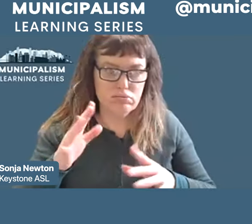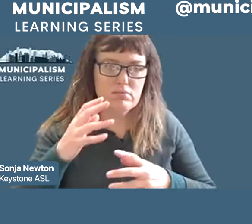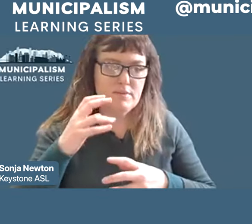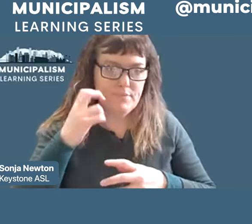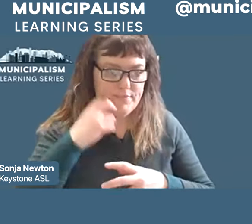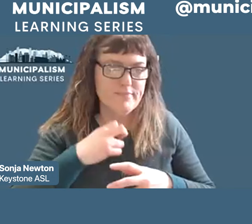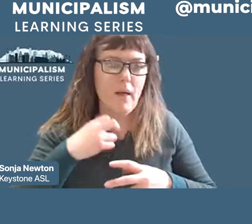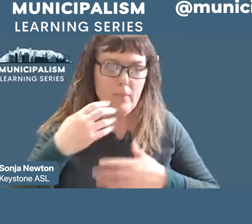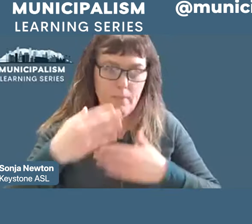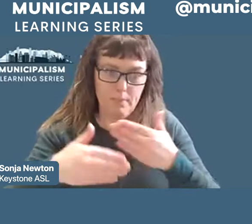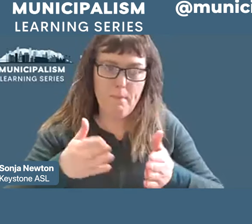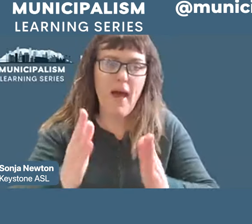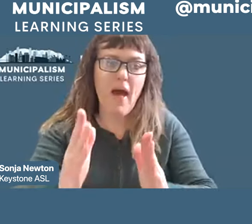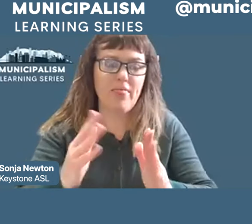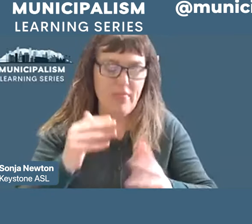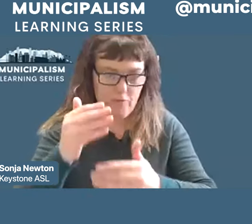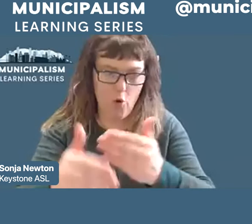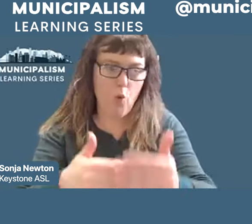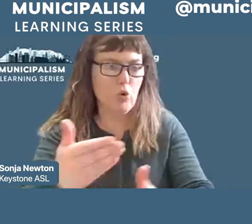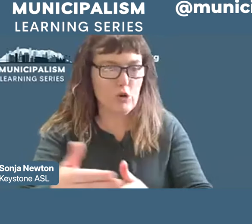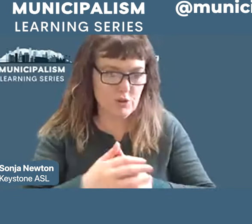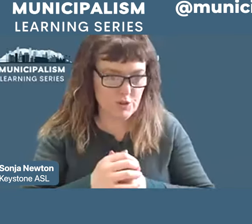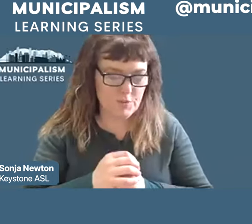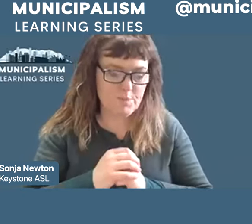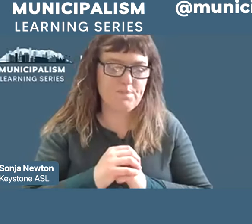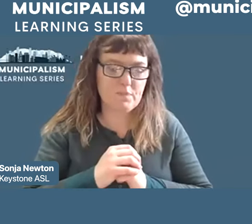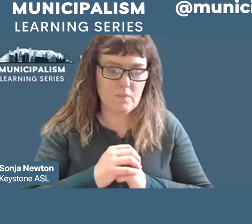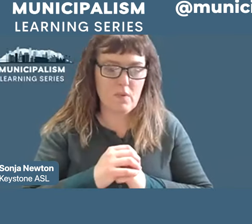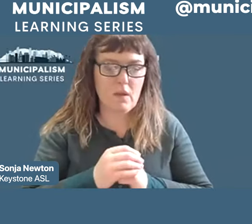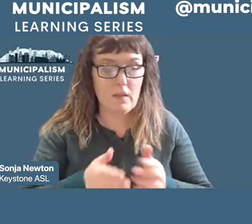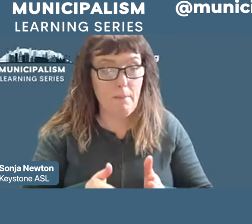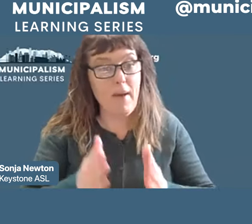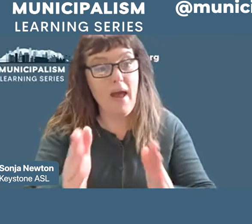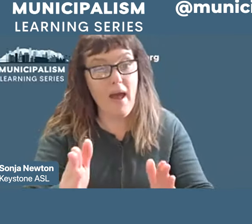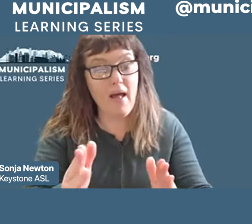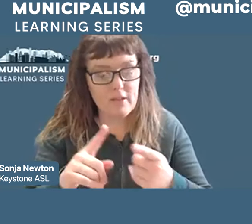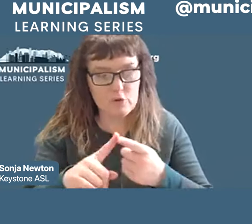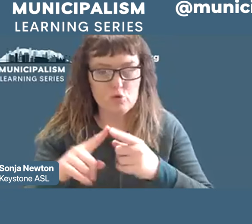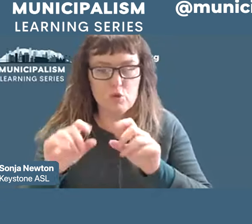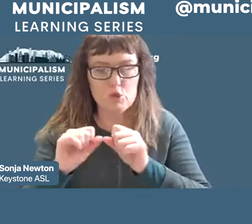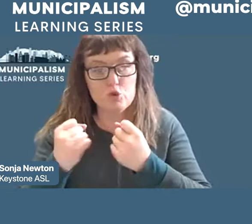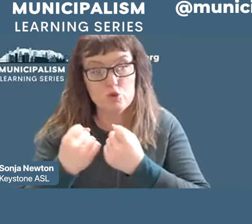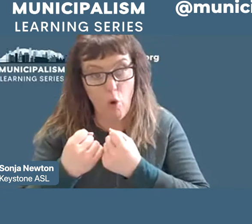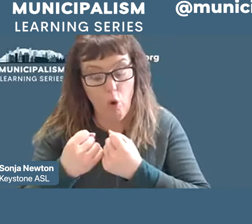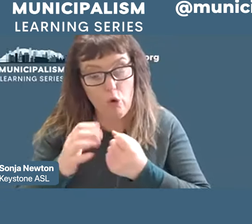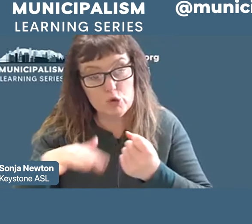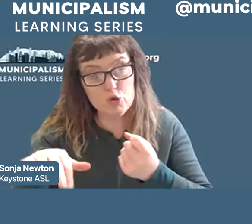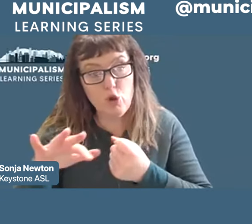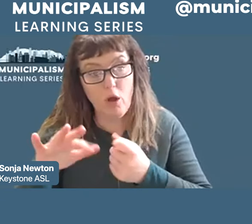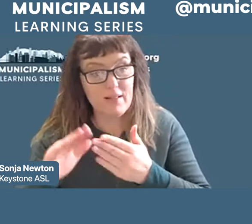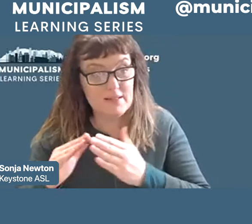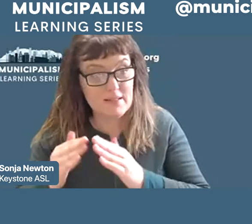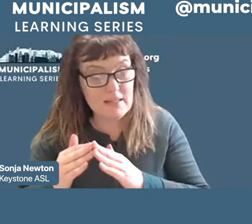must needs work his passage to the socialist city by means of municipal trading,